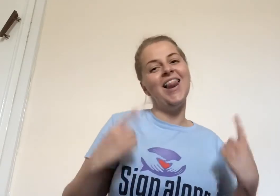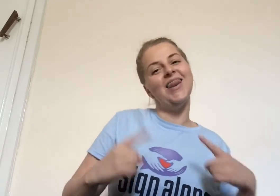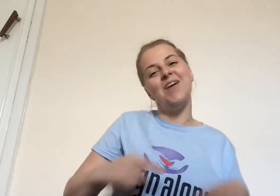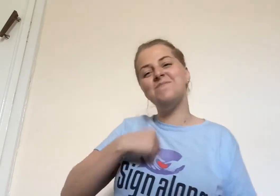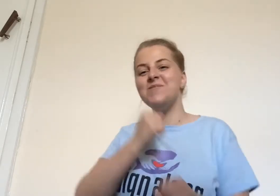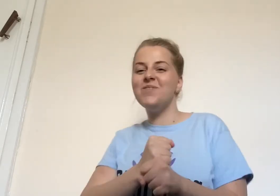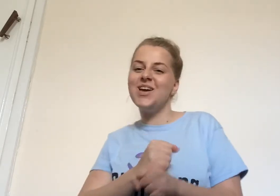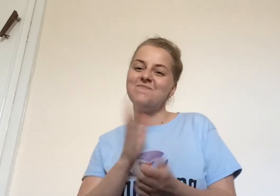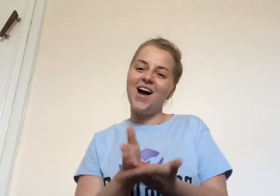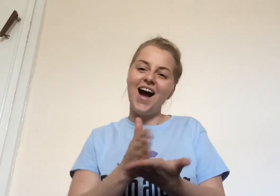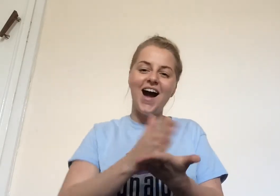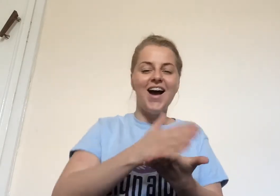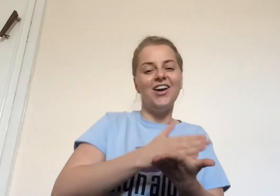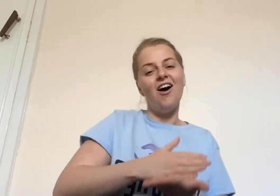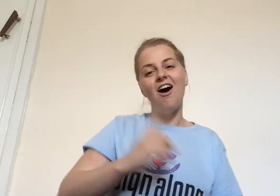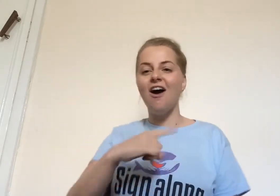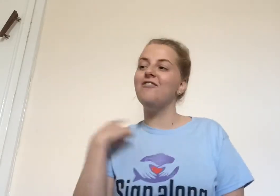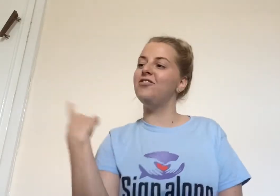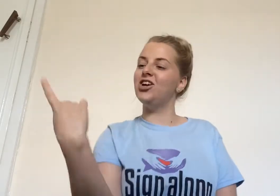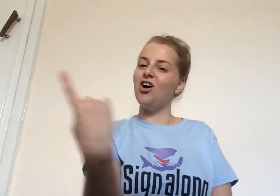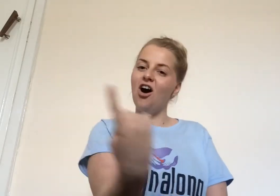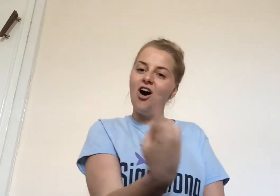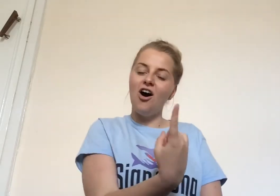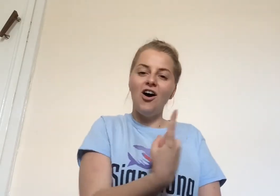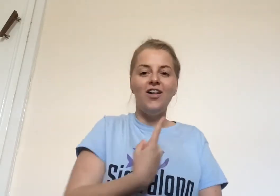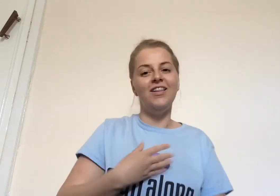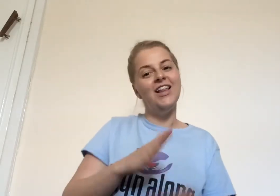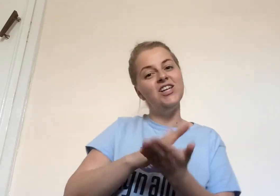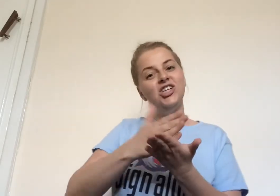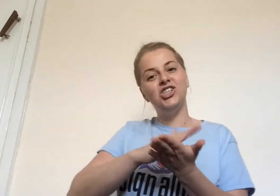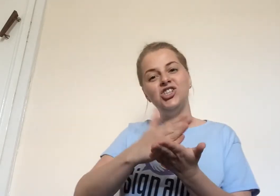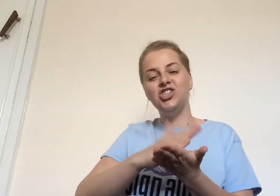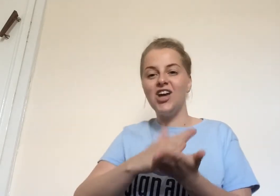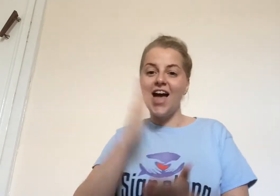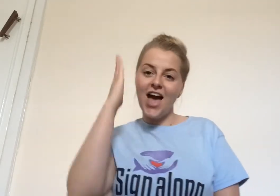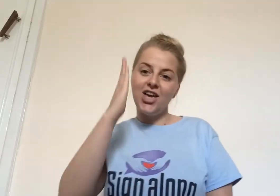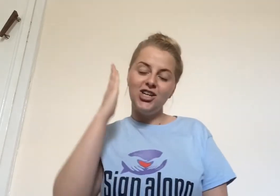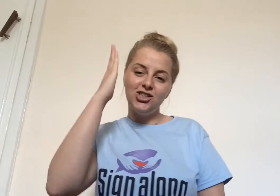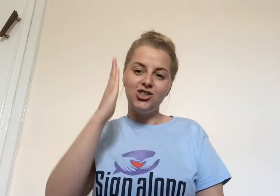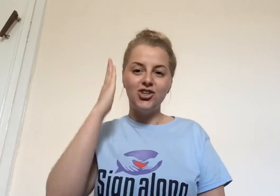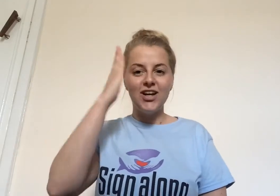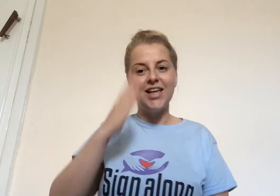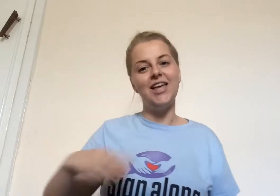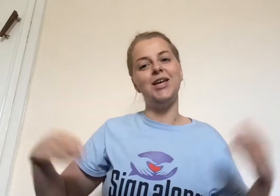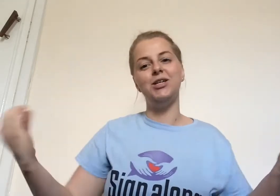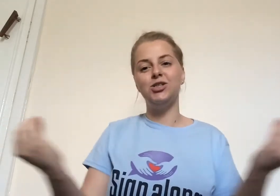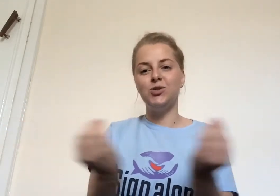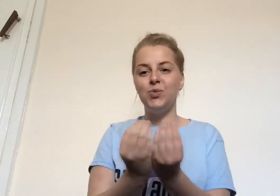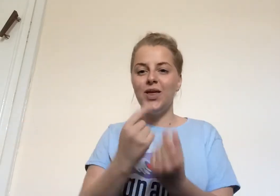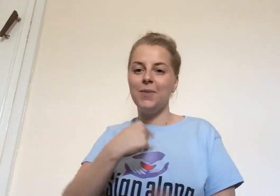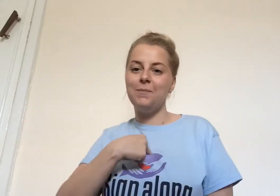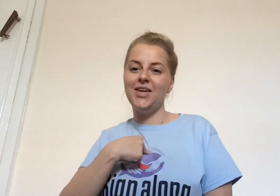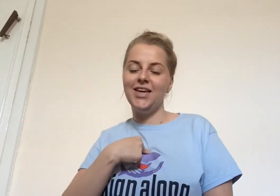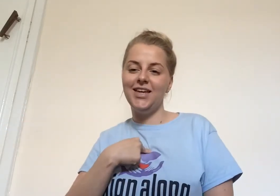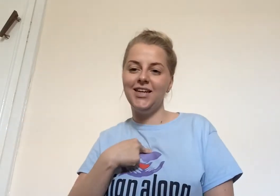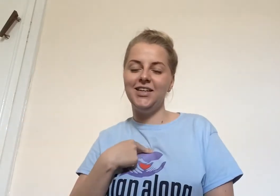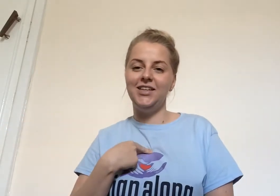let me be part of it all. Share your dreams with me.